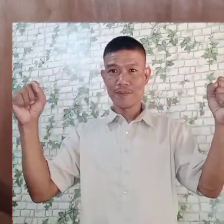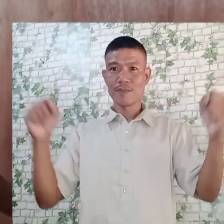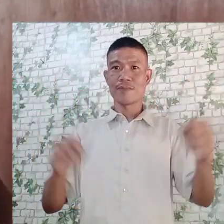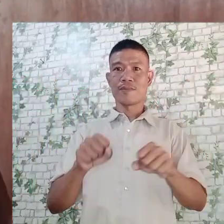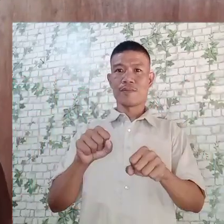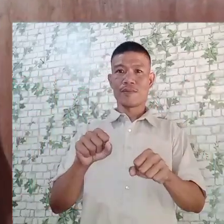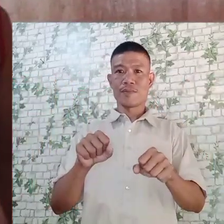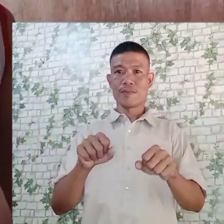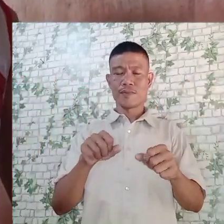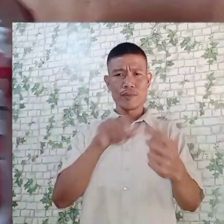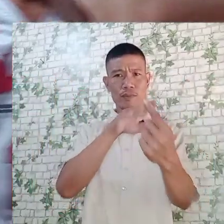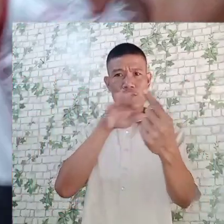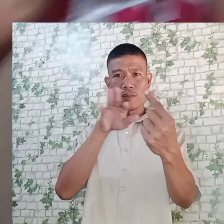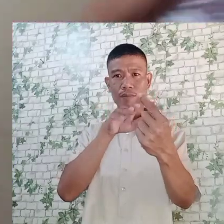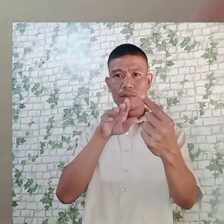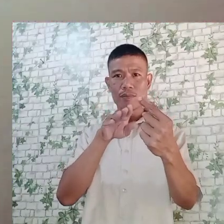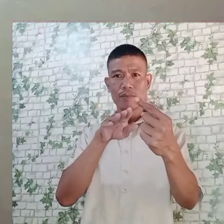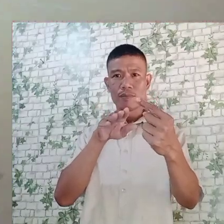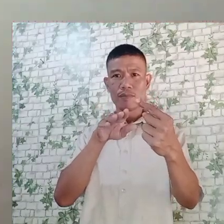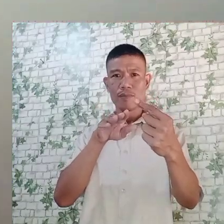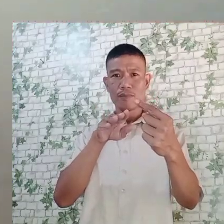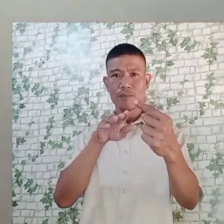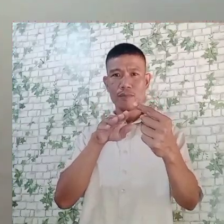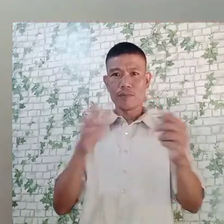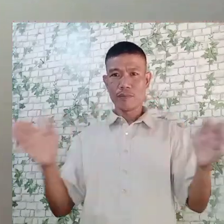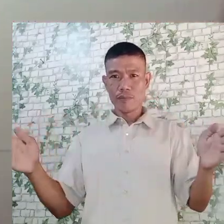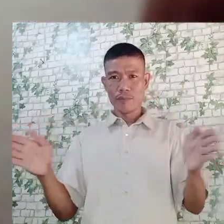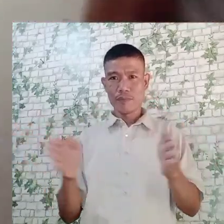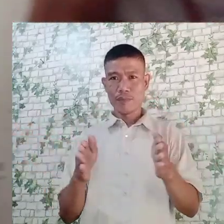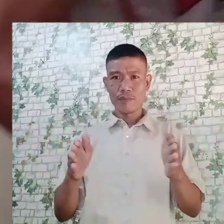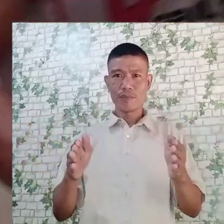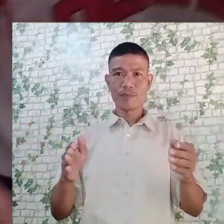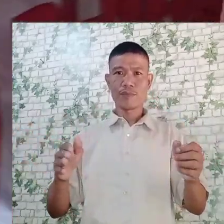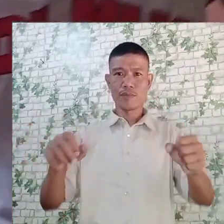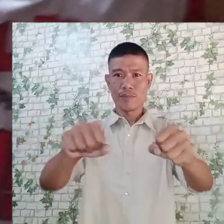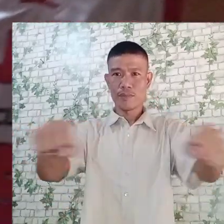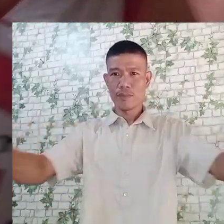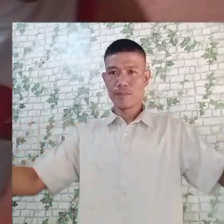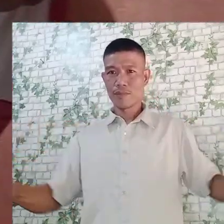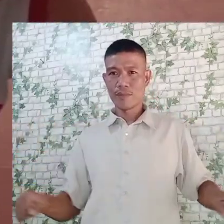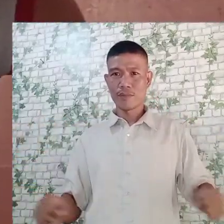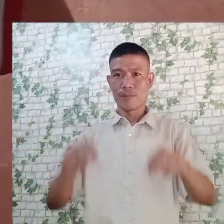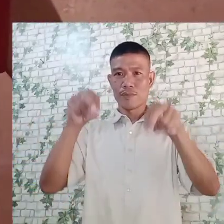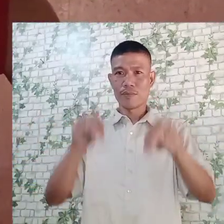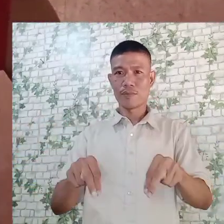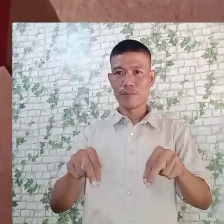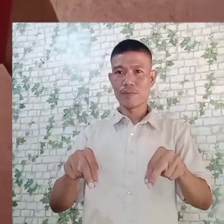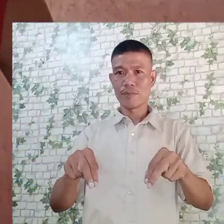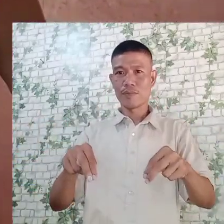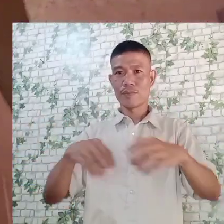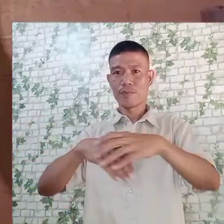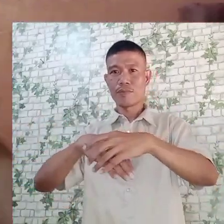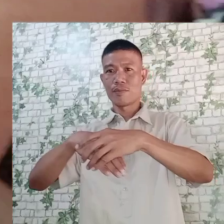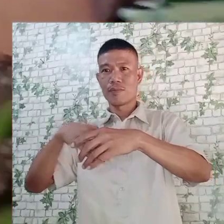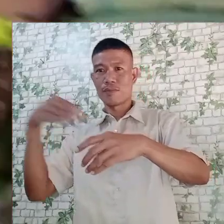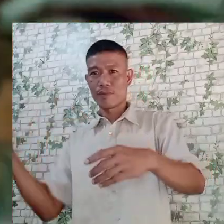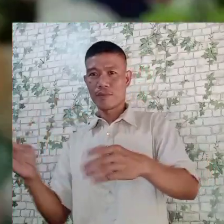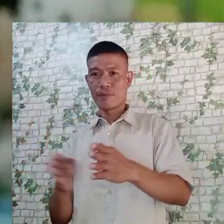space, limited in area. That's why I need to pull out this cabinet so